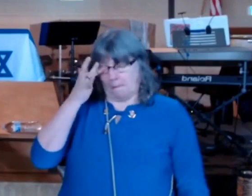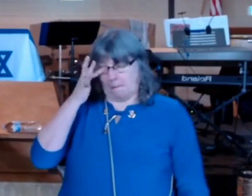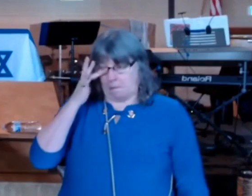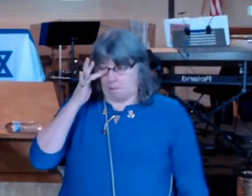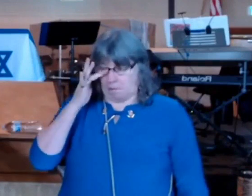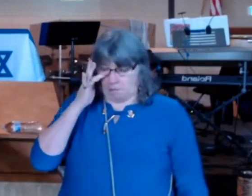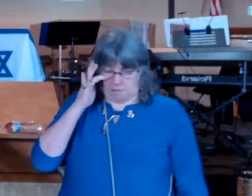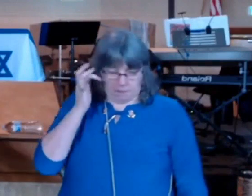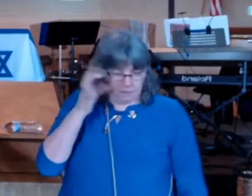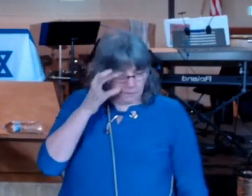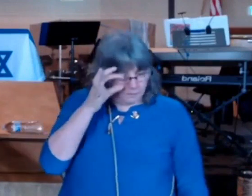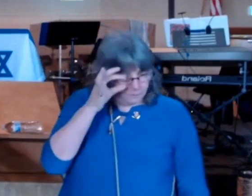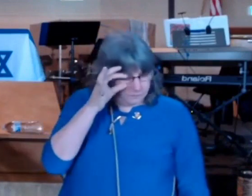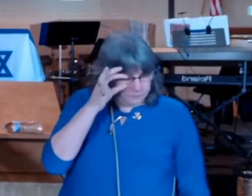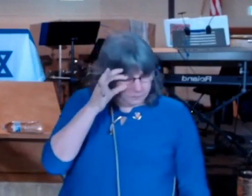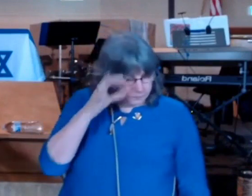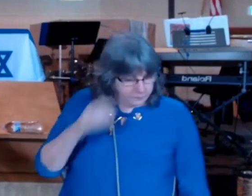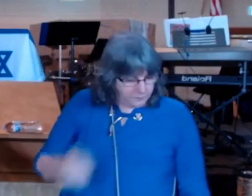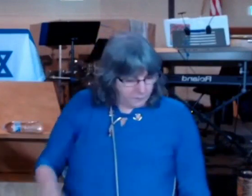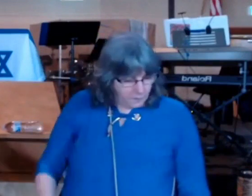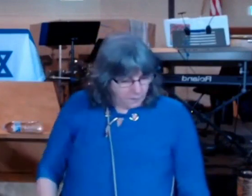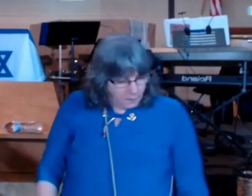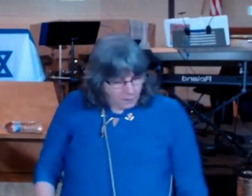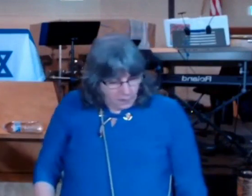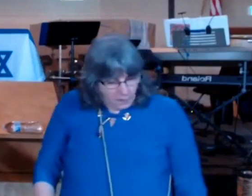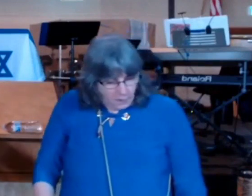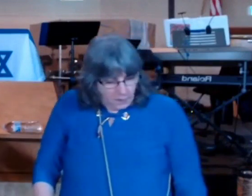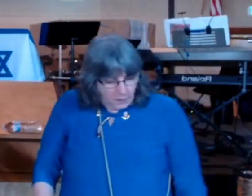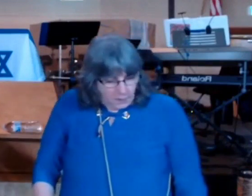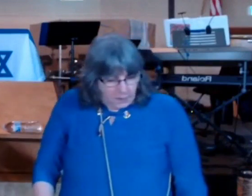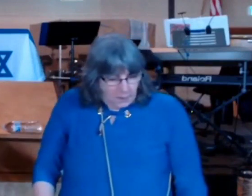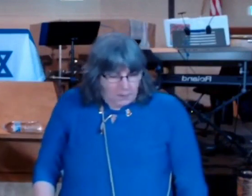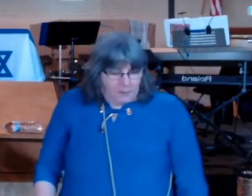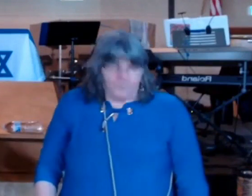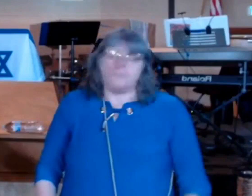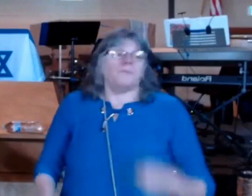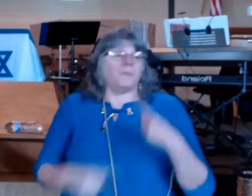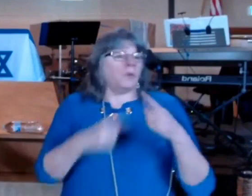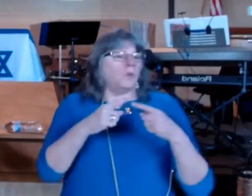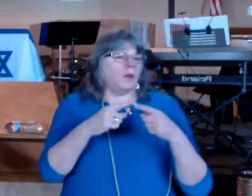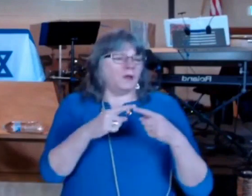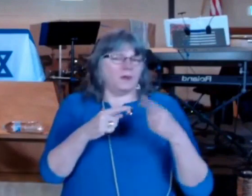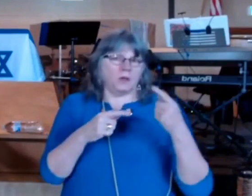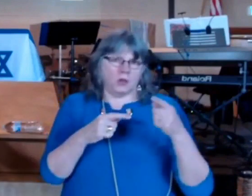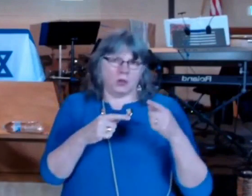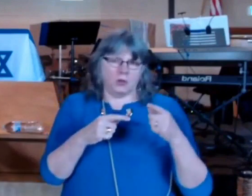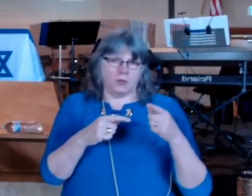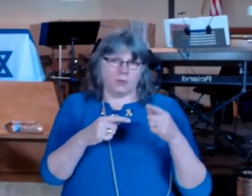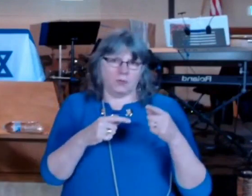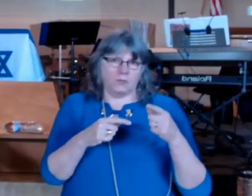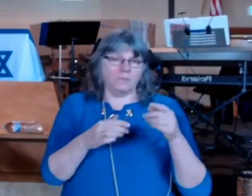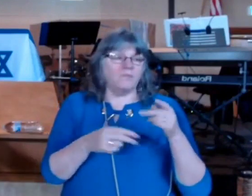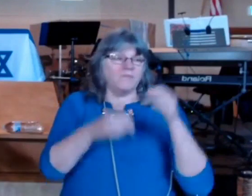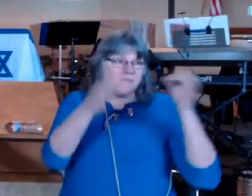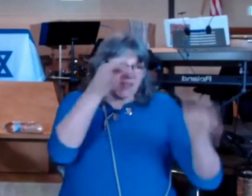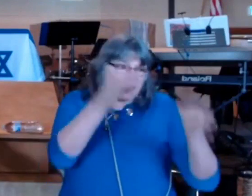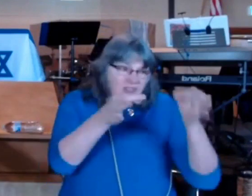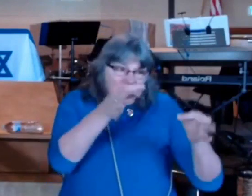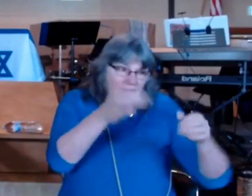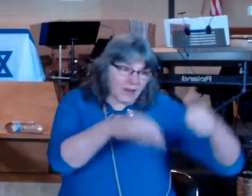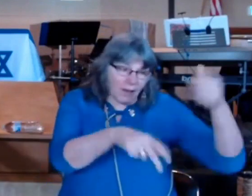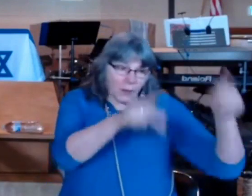says those who try to invalidate others do so with their own blemishes